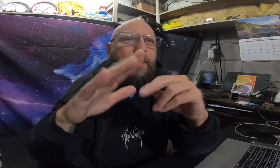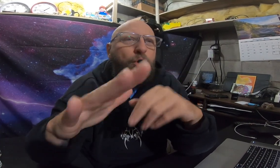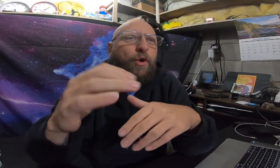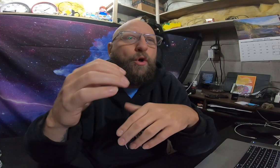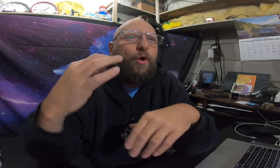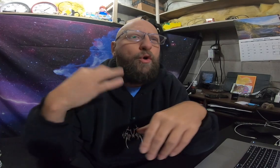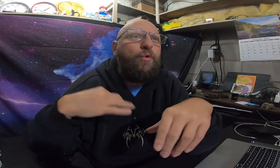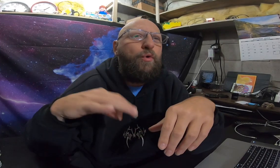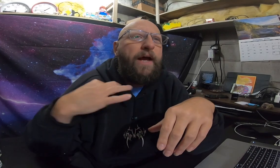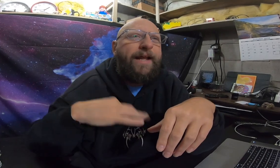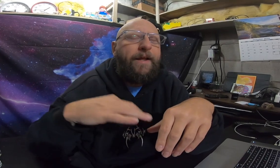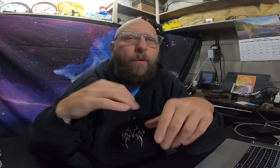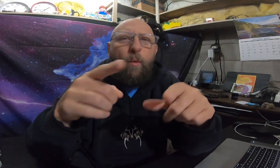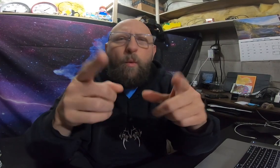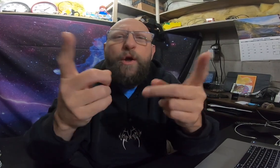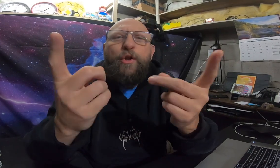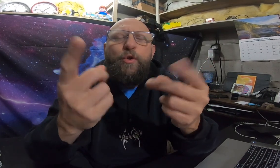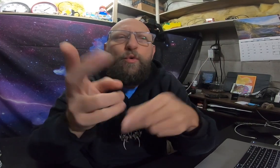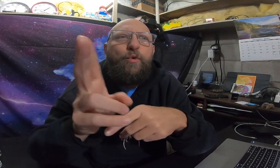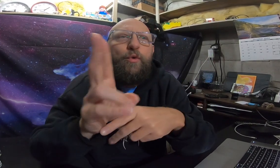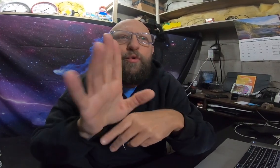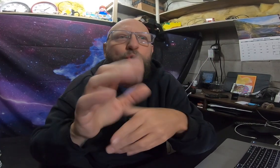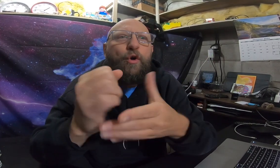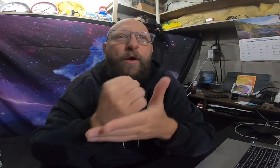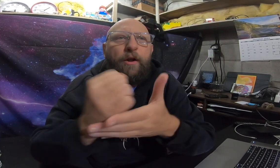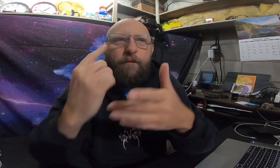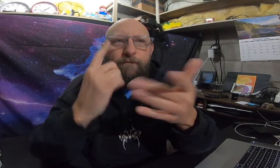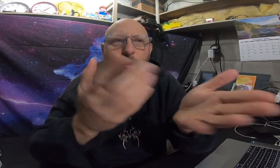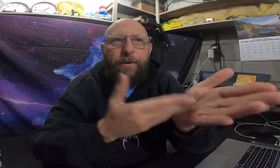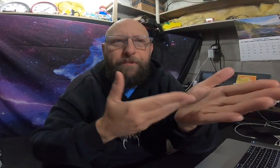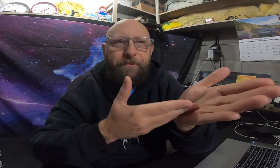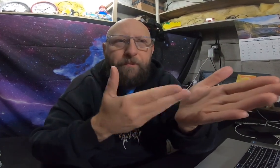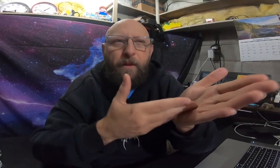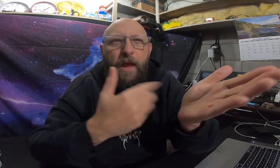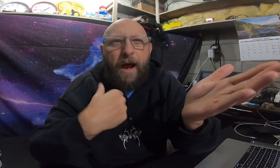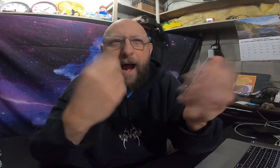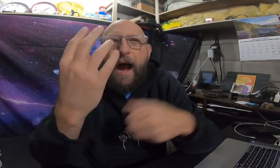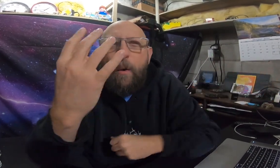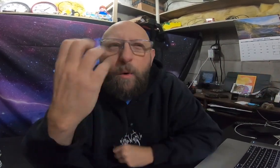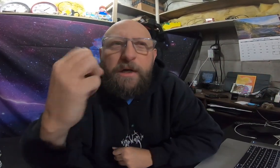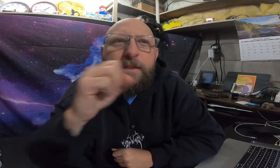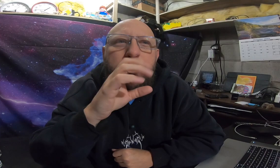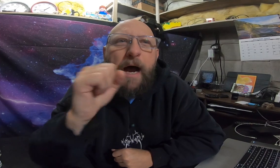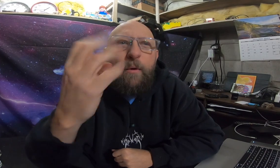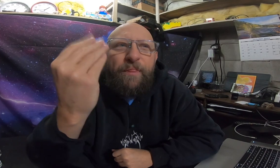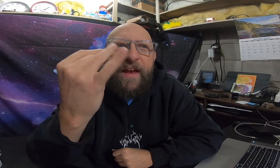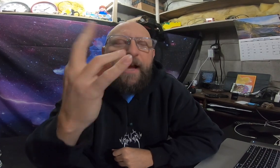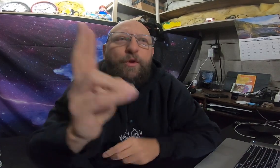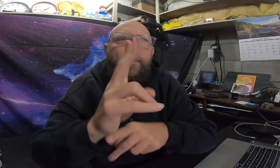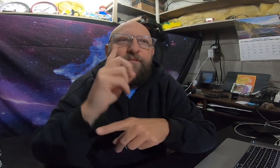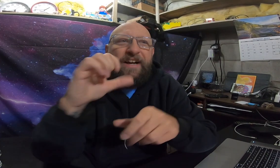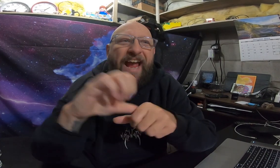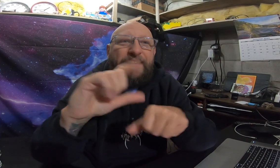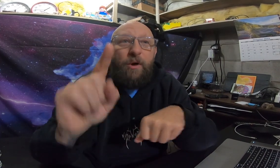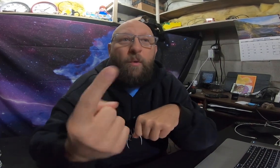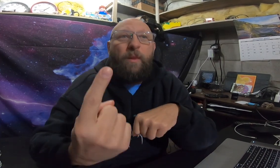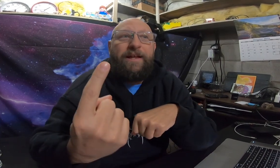your credit what do you use your credit card for i was i was thinking you should forget only